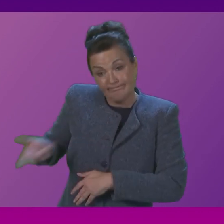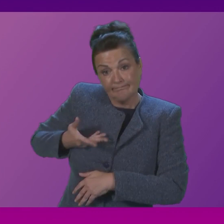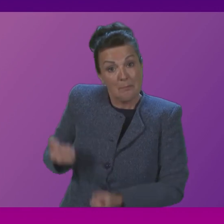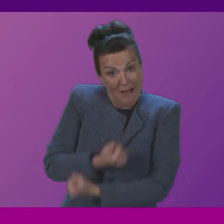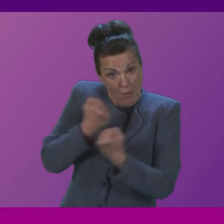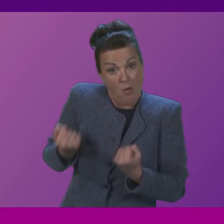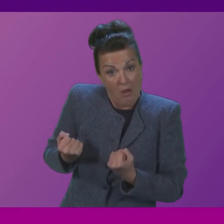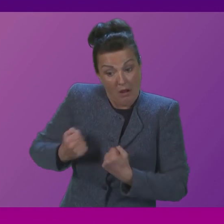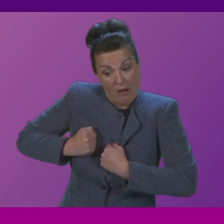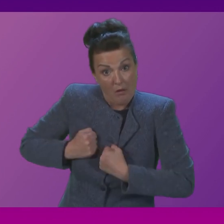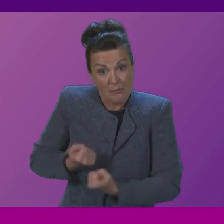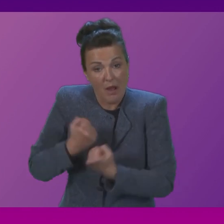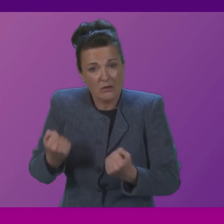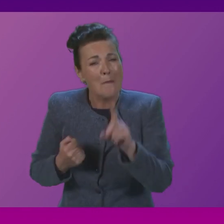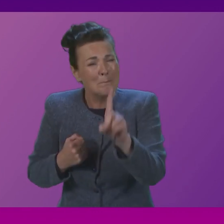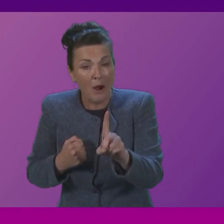but the only way